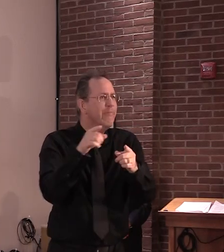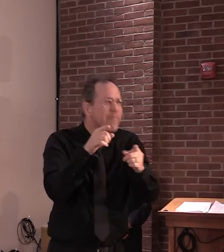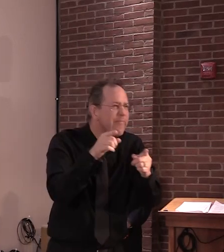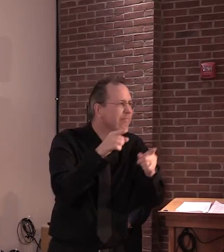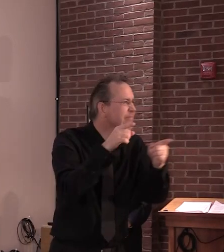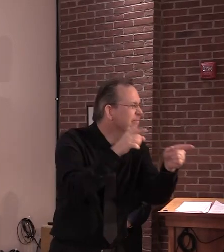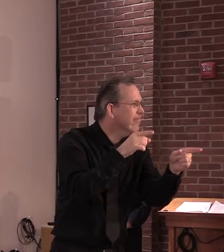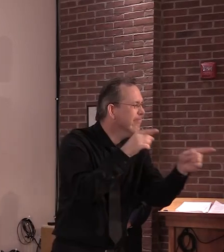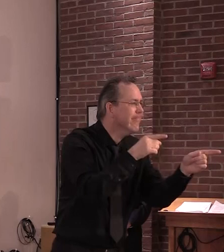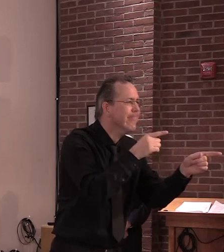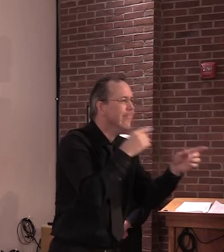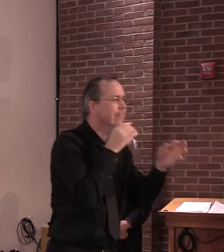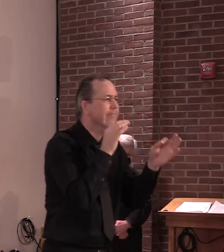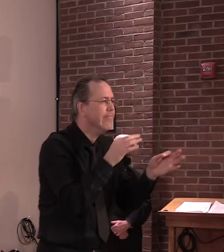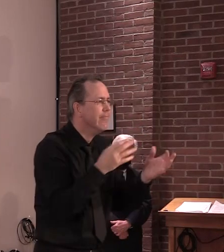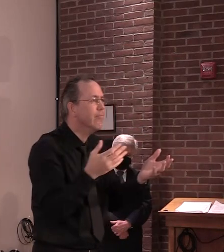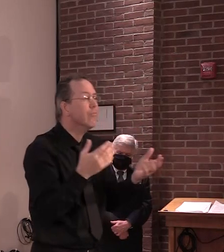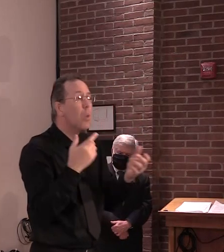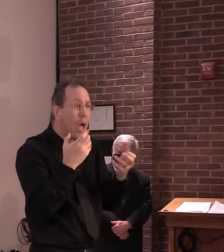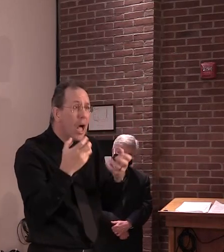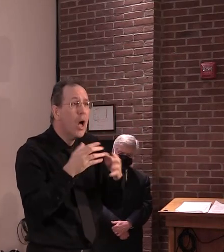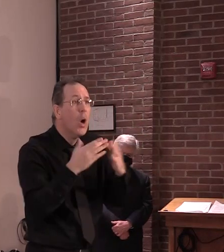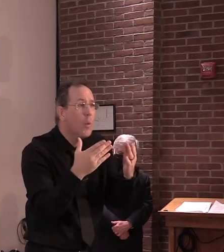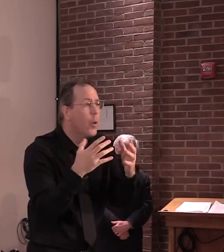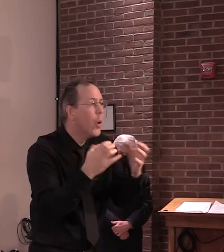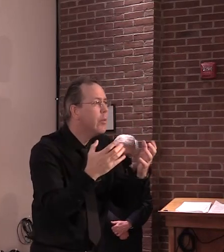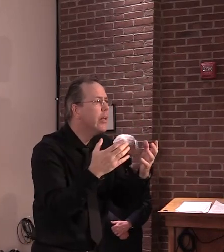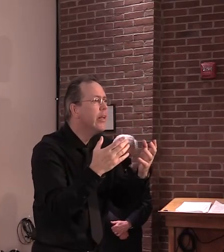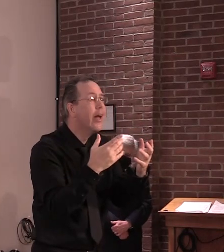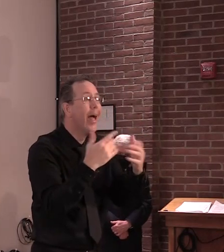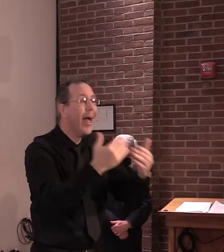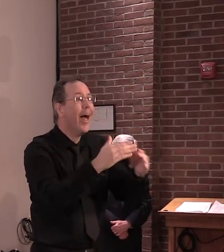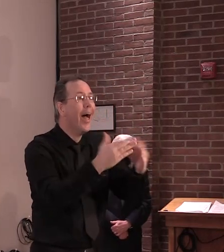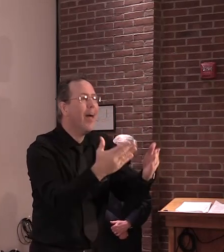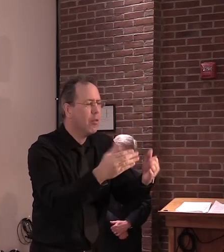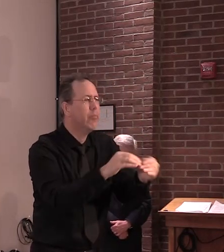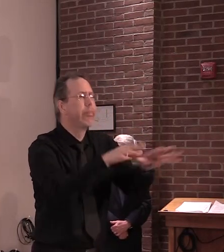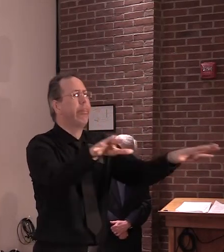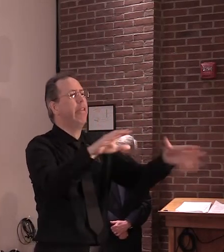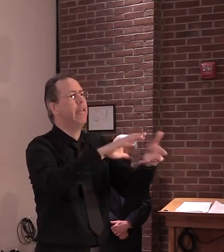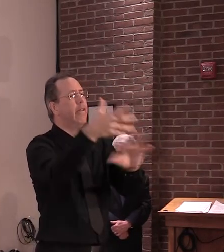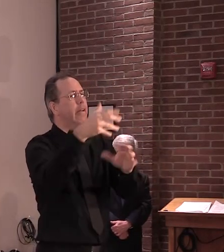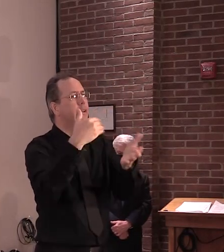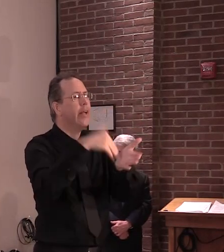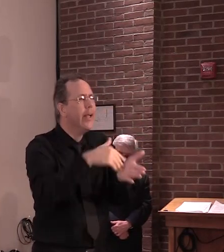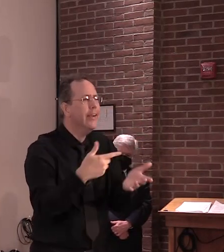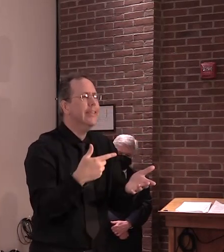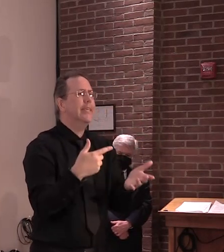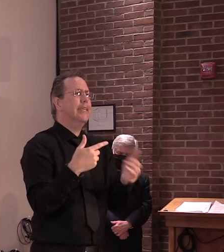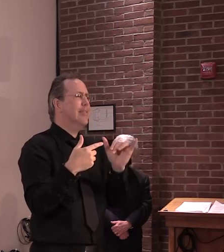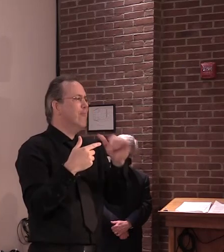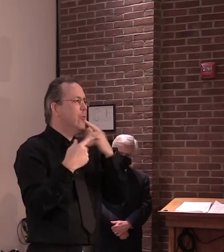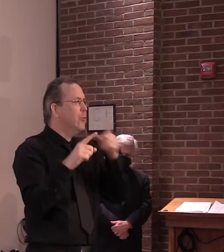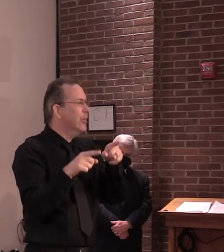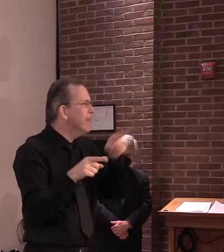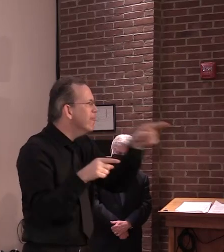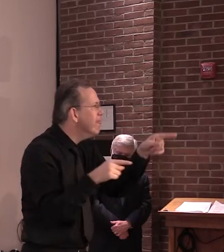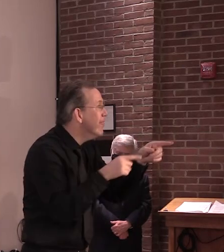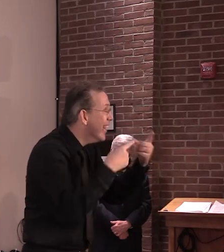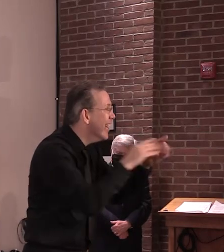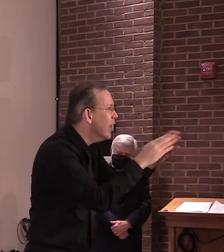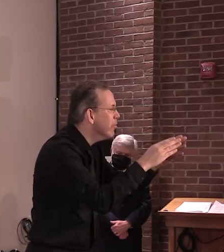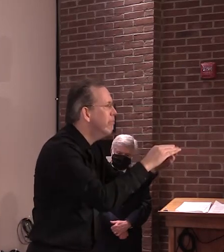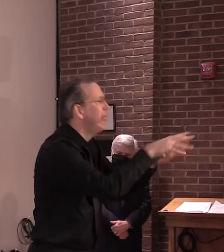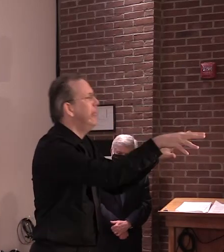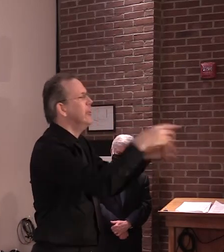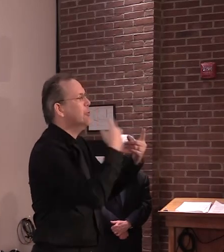or any of the other statistics that we follow increase, and how much within the population can we begin to